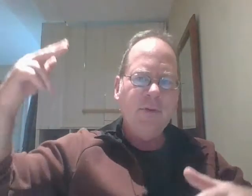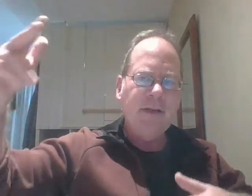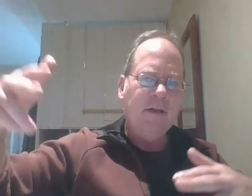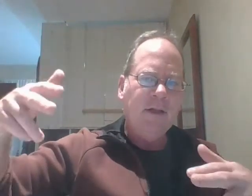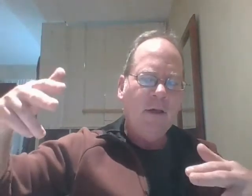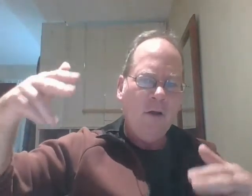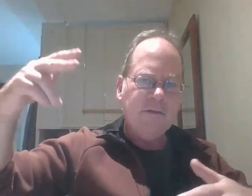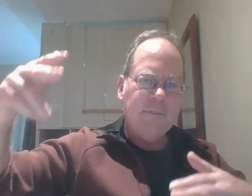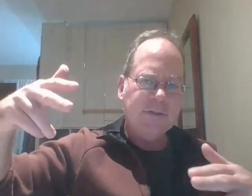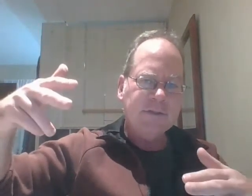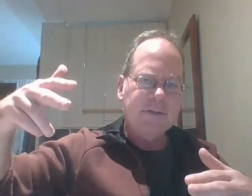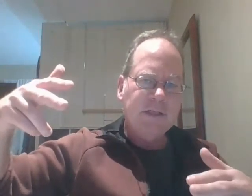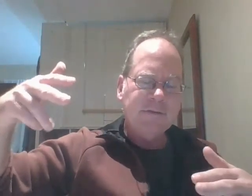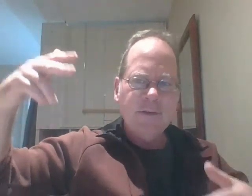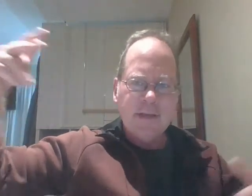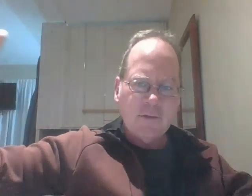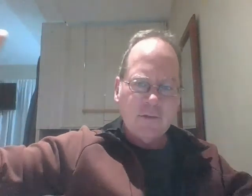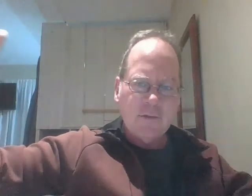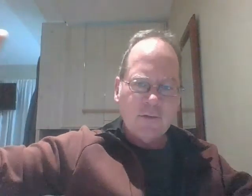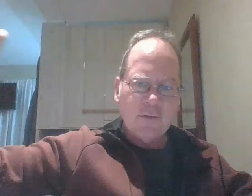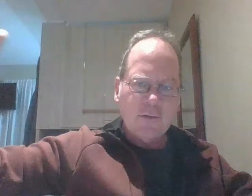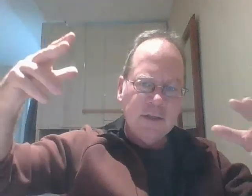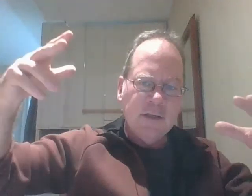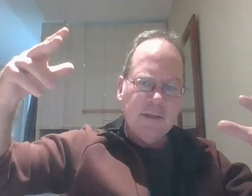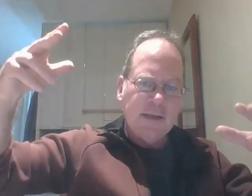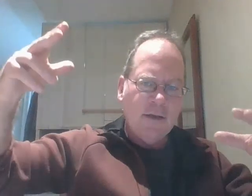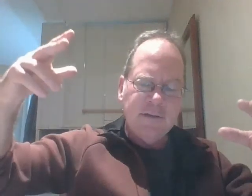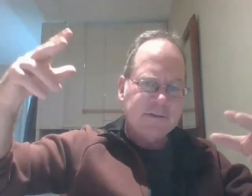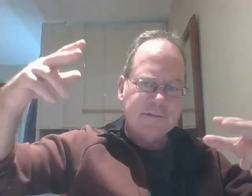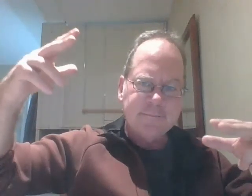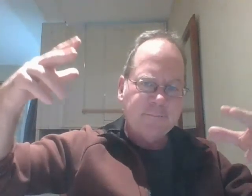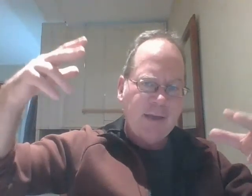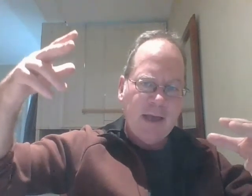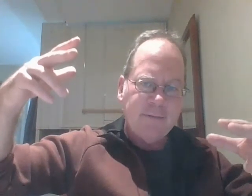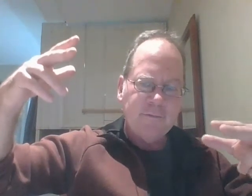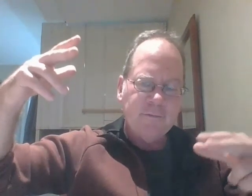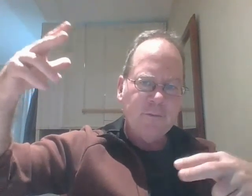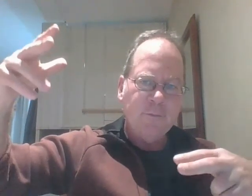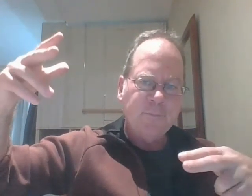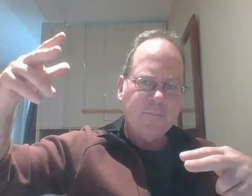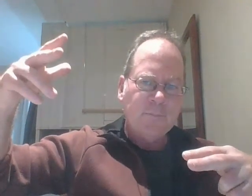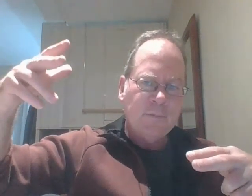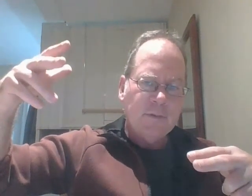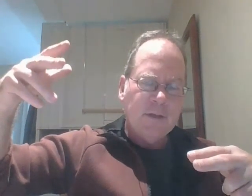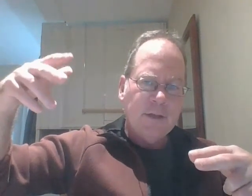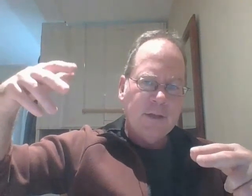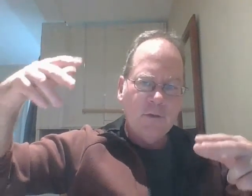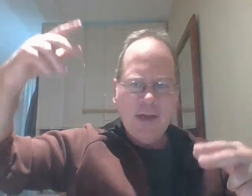all these measures so they get the whole world like on this path to you know having a